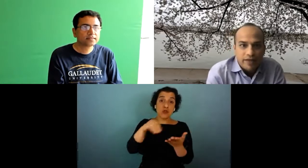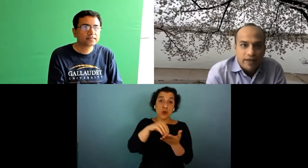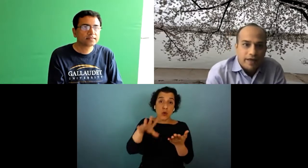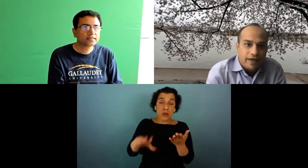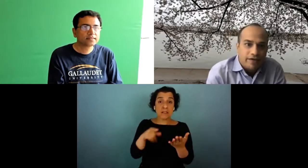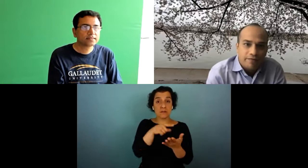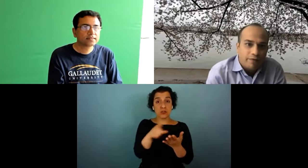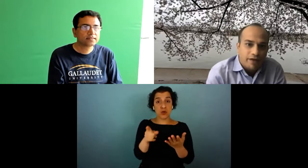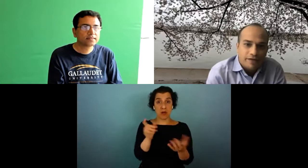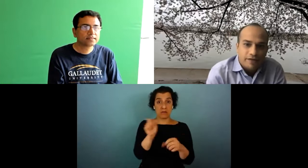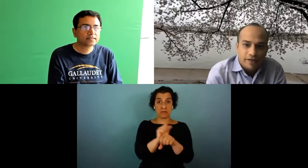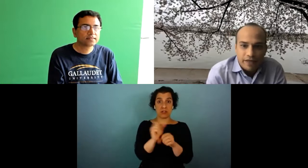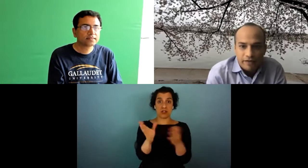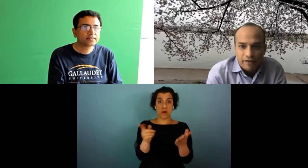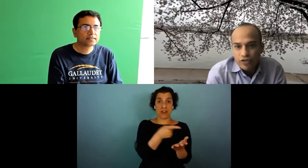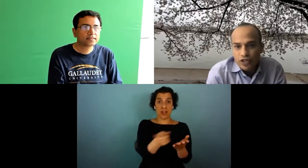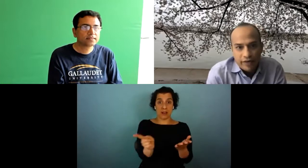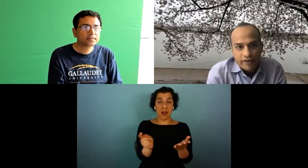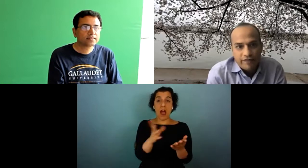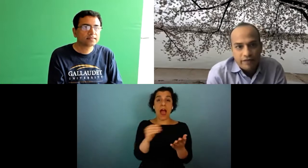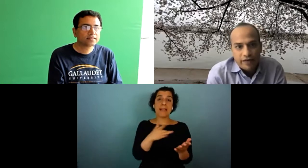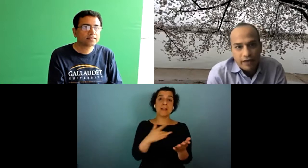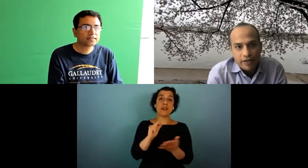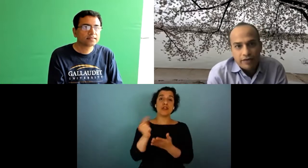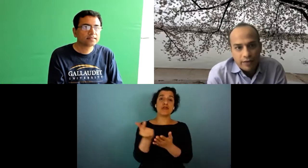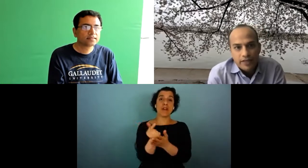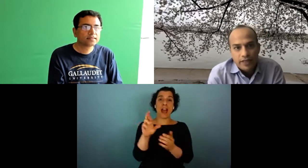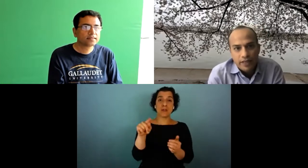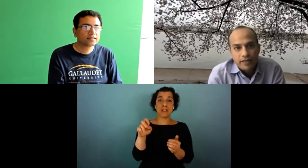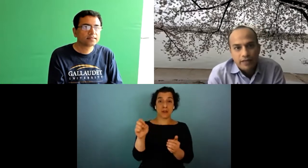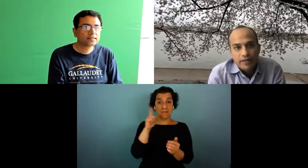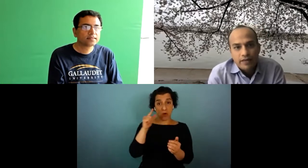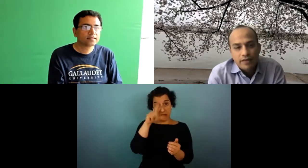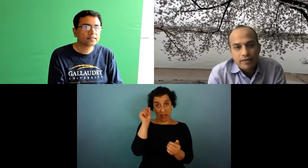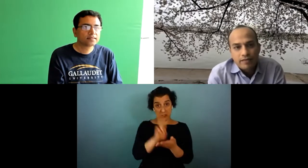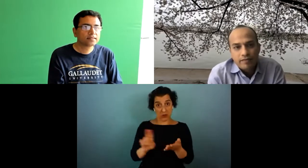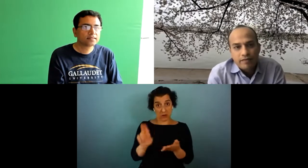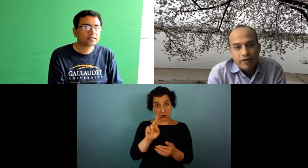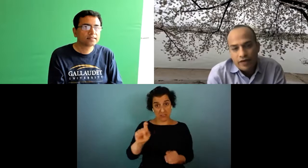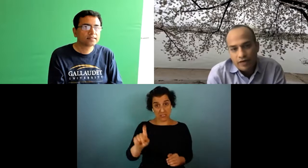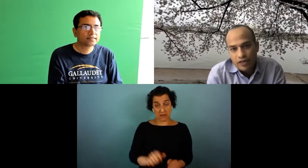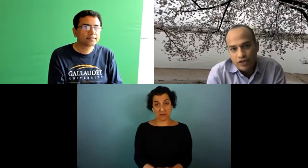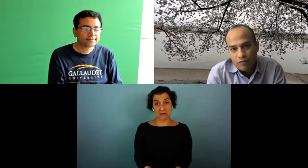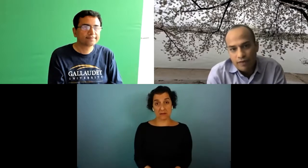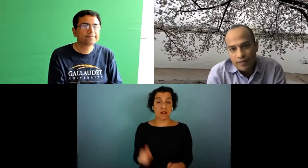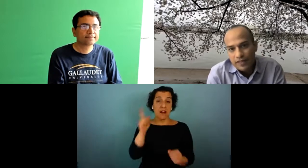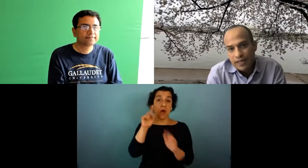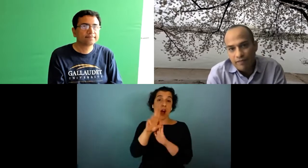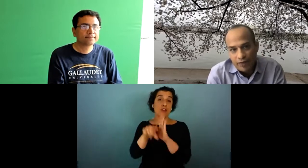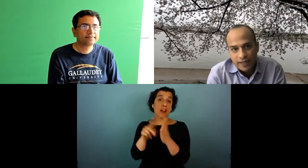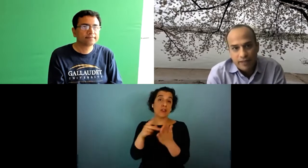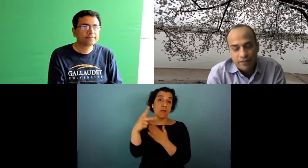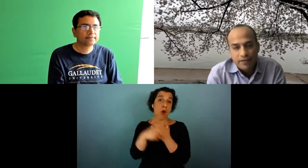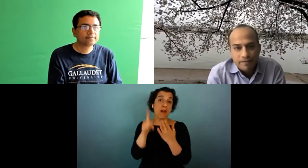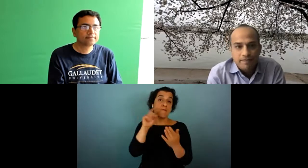and what are the typical graduation rates for gallaudet university for an undergraduate program in stem